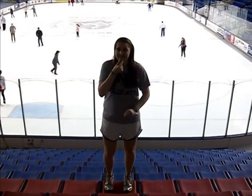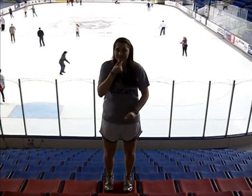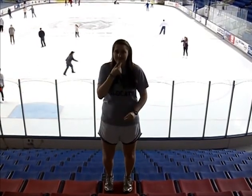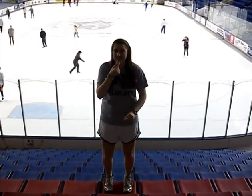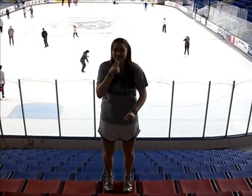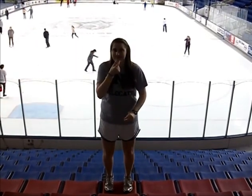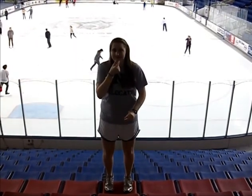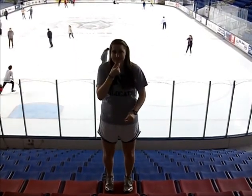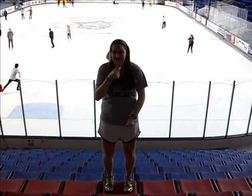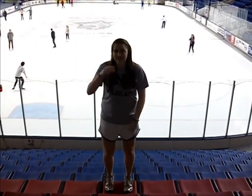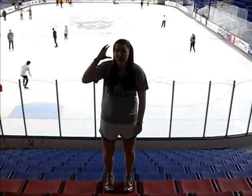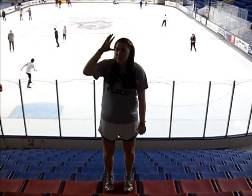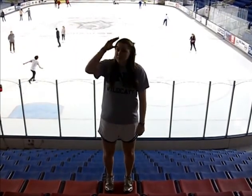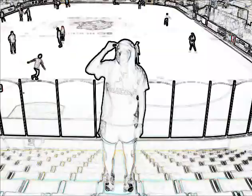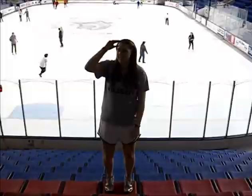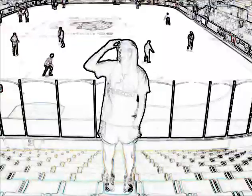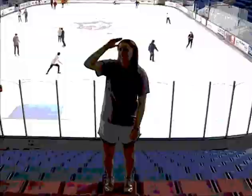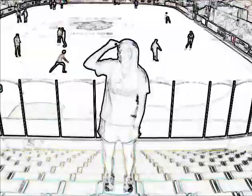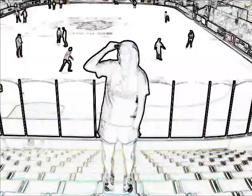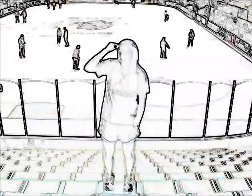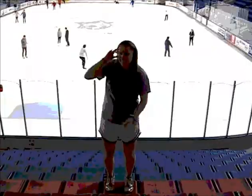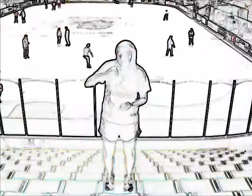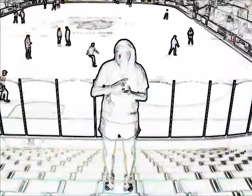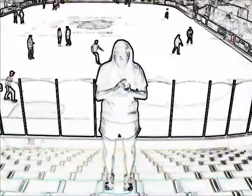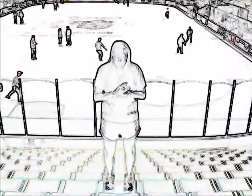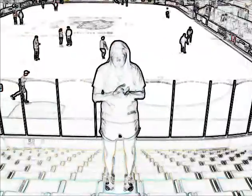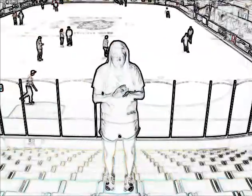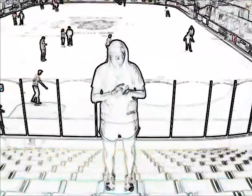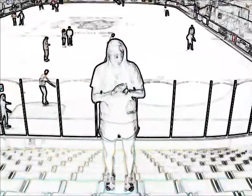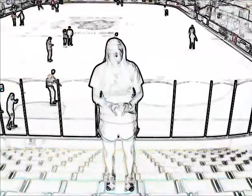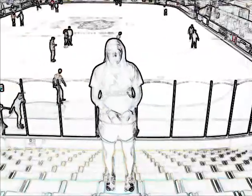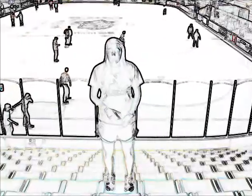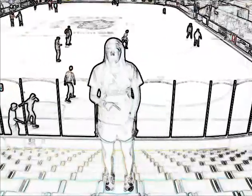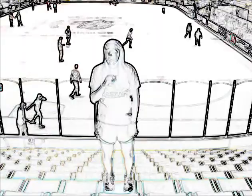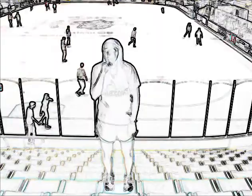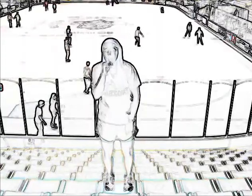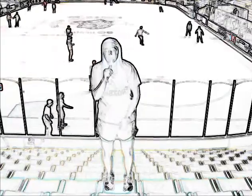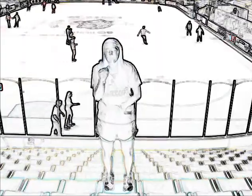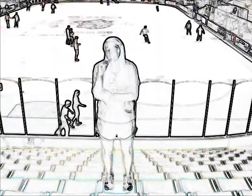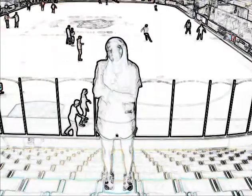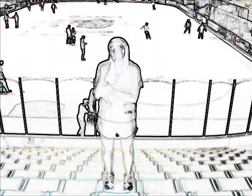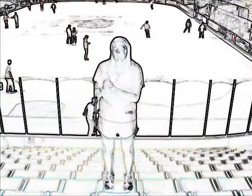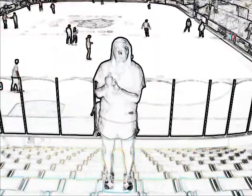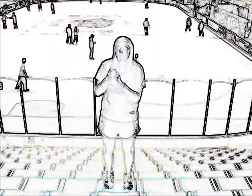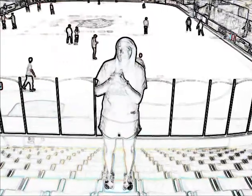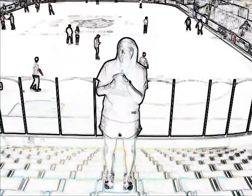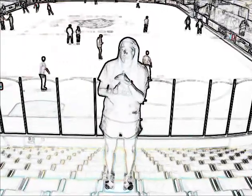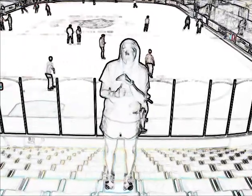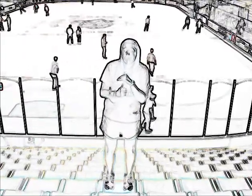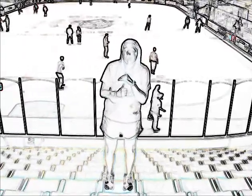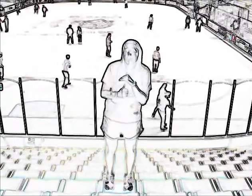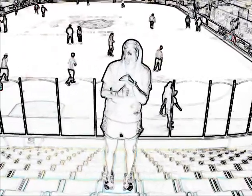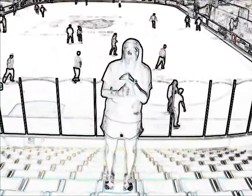gay But the oath of men shouldn't be ashamed or hiding